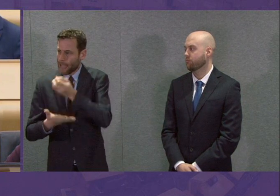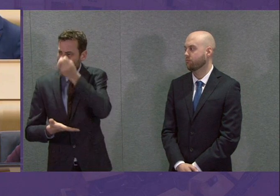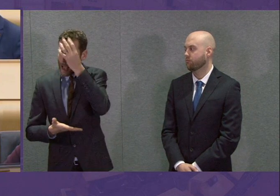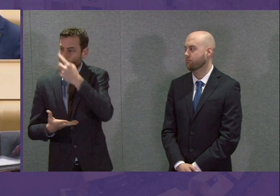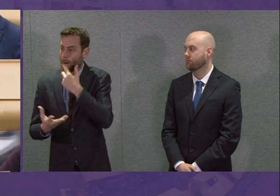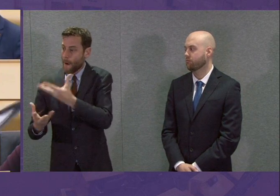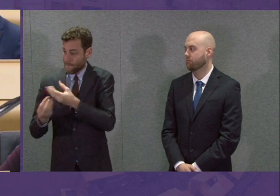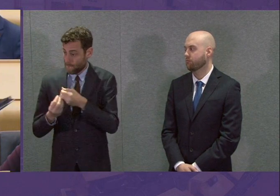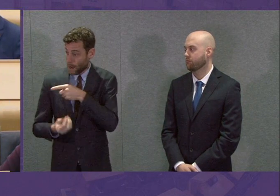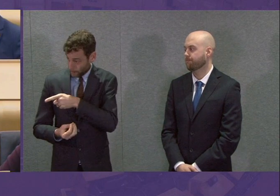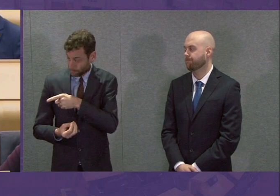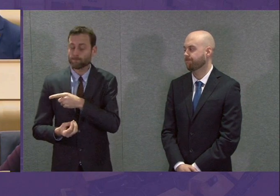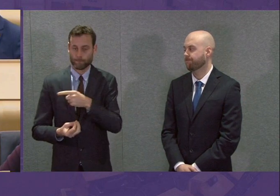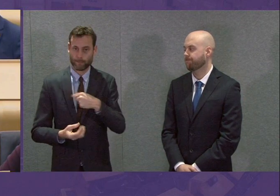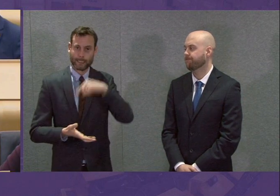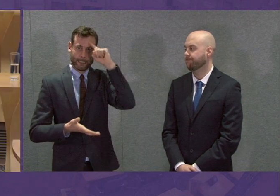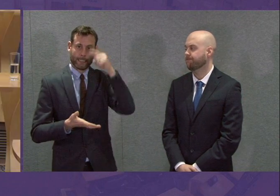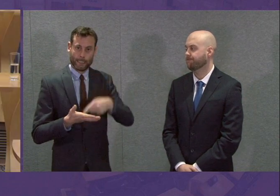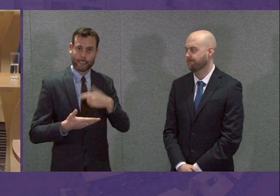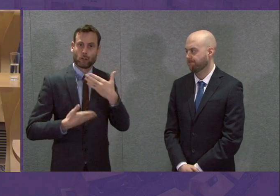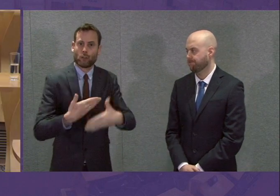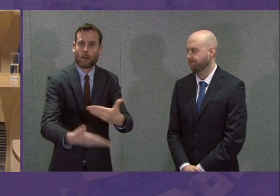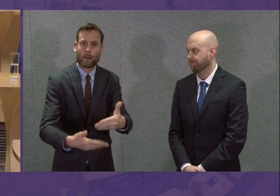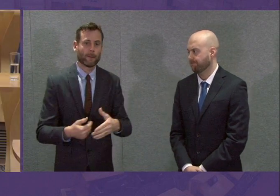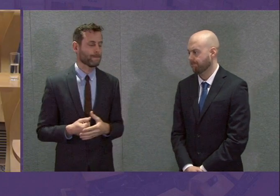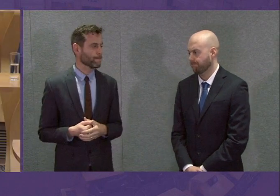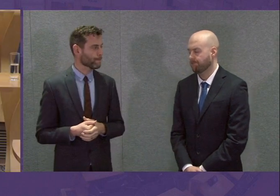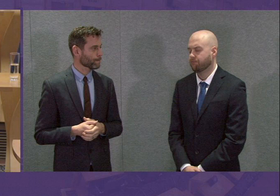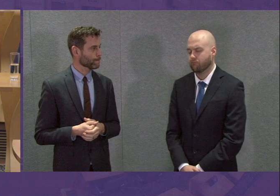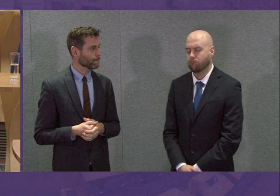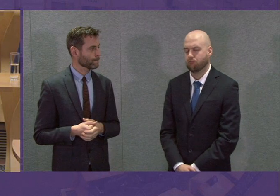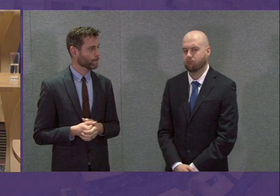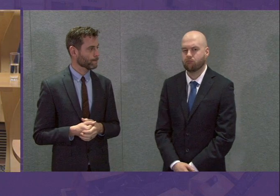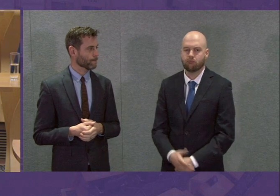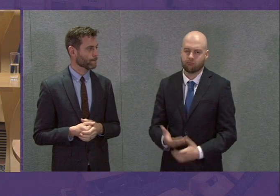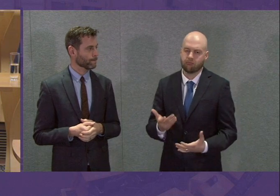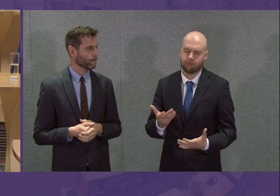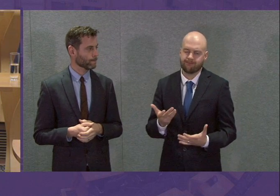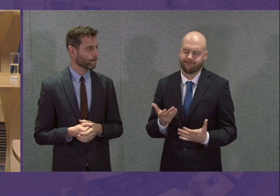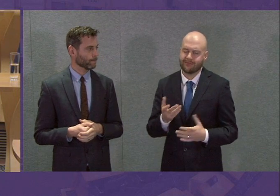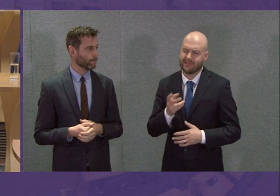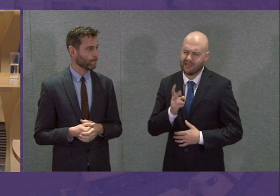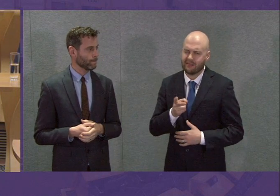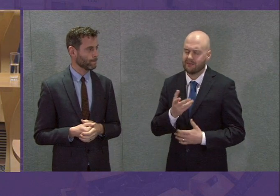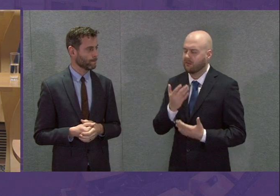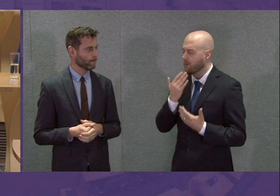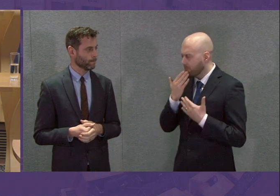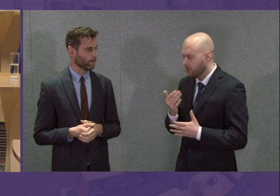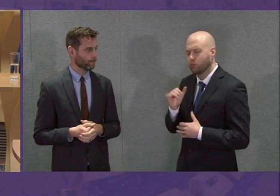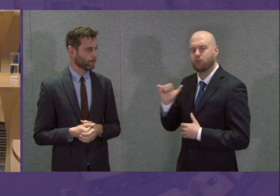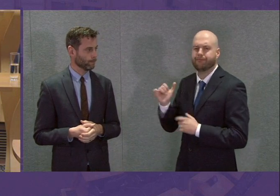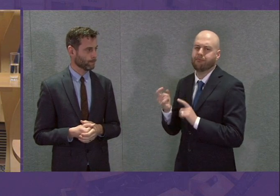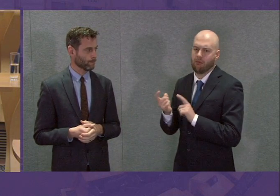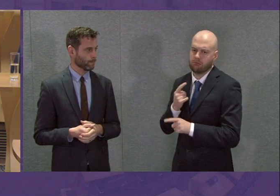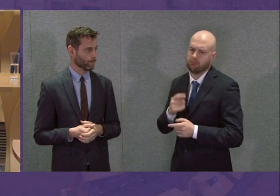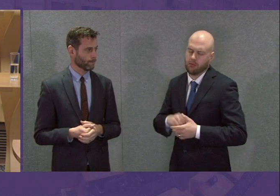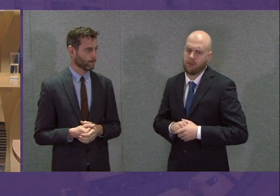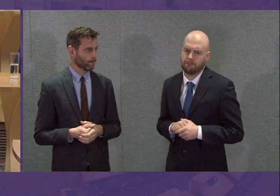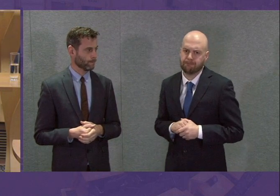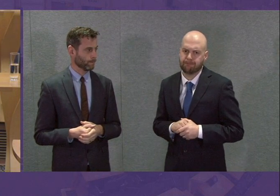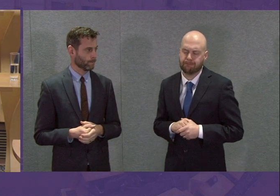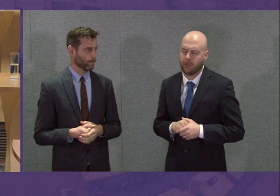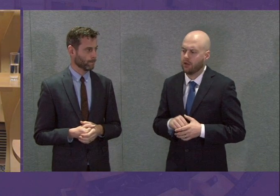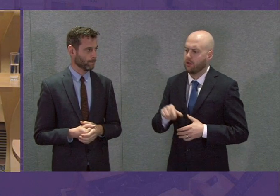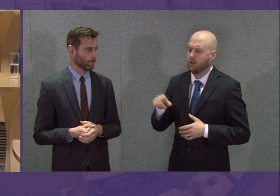undertake to do. Richard Leonard. Richard Can I again thank the First Minister for that answer? The Cabinet Secretary for